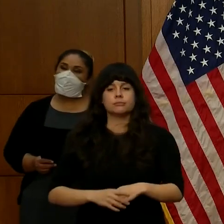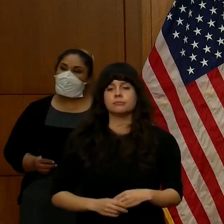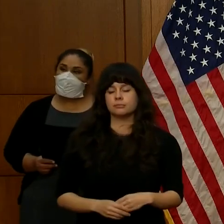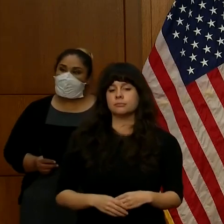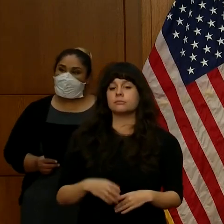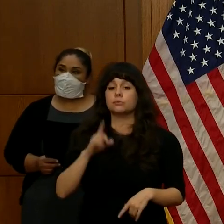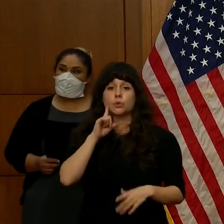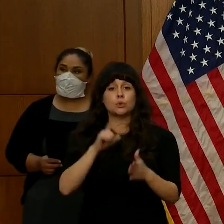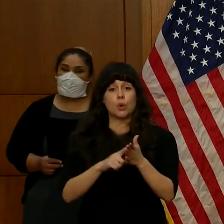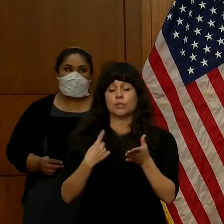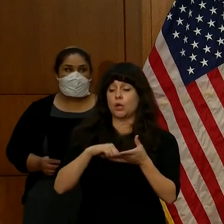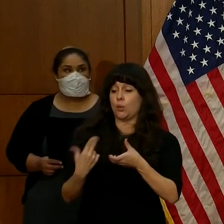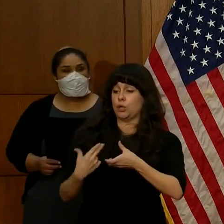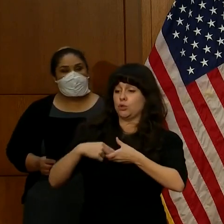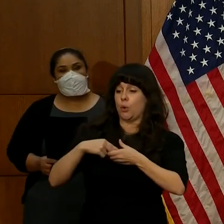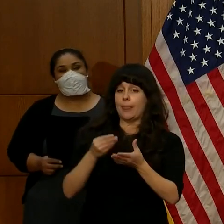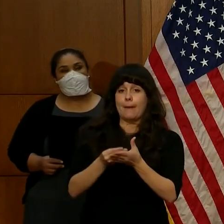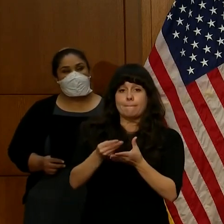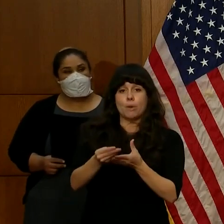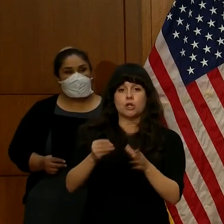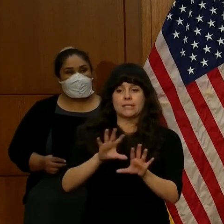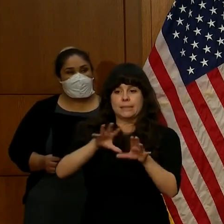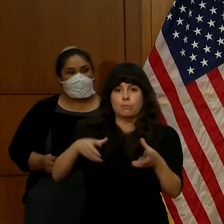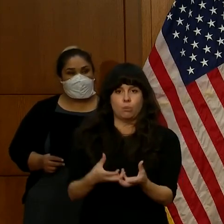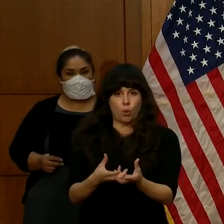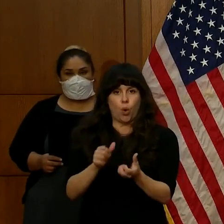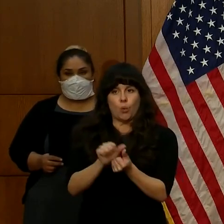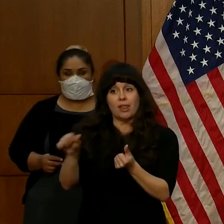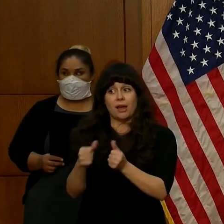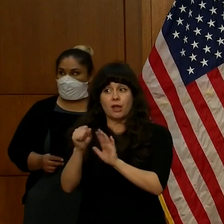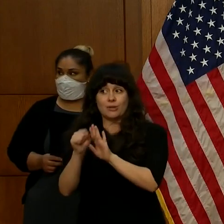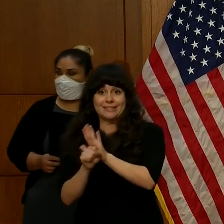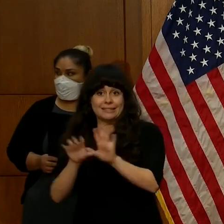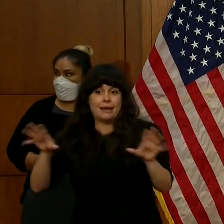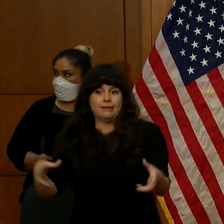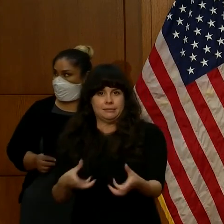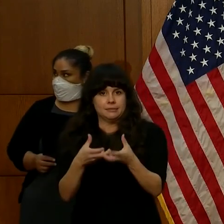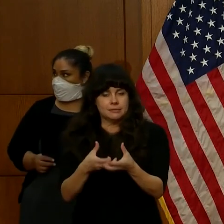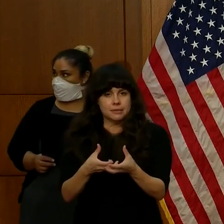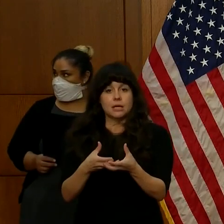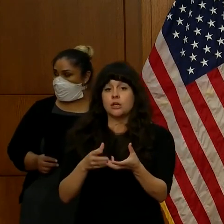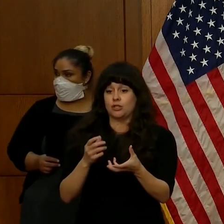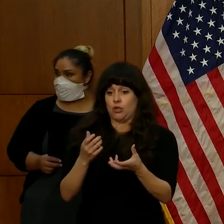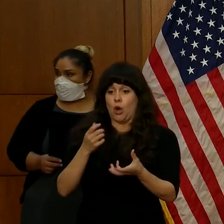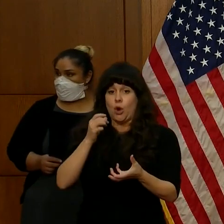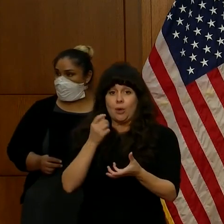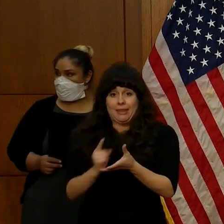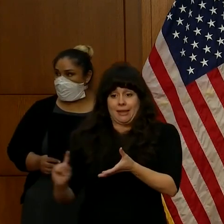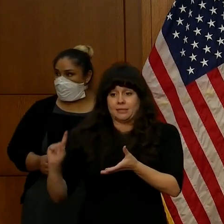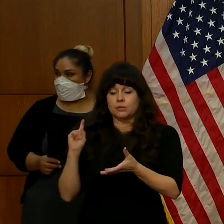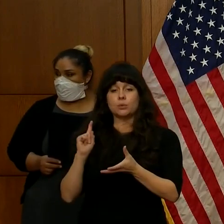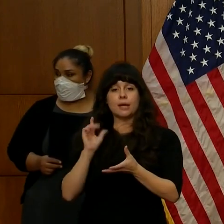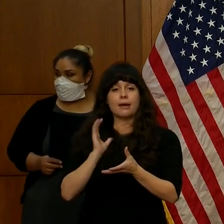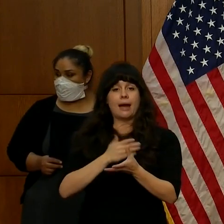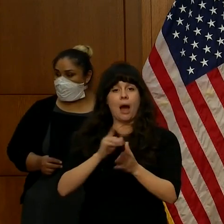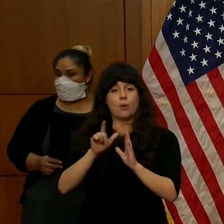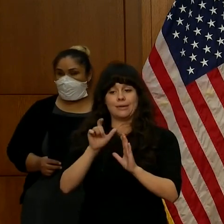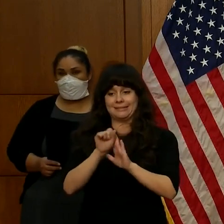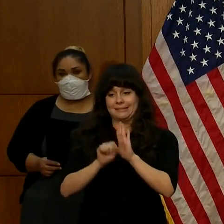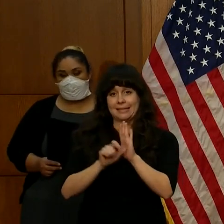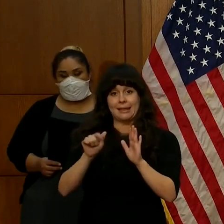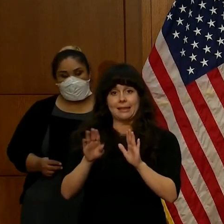purchasing pool with other states, and our state lab just last week began conducting serology testing,